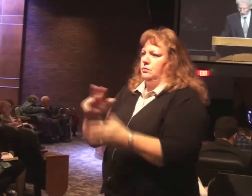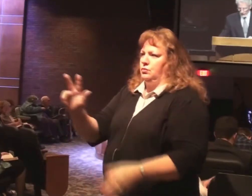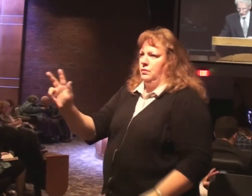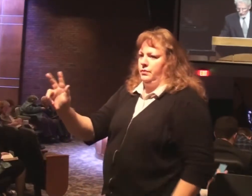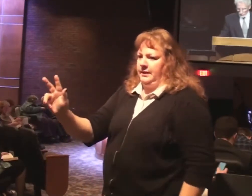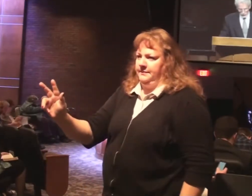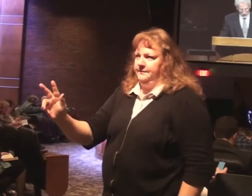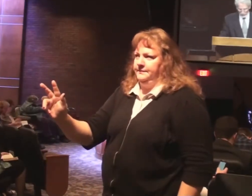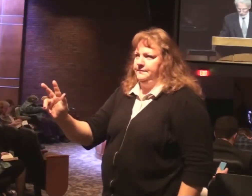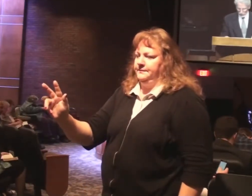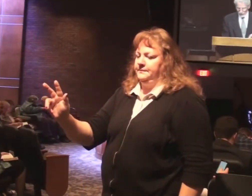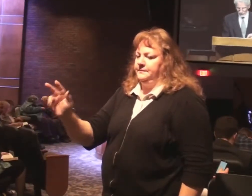Hebrews chapter 3.